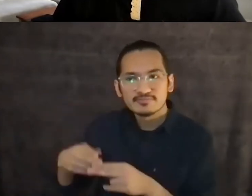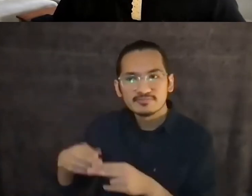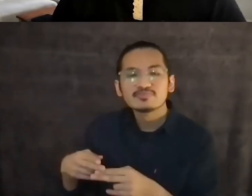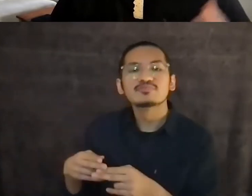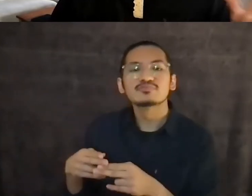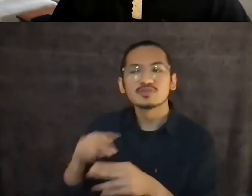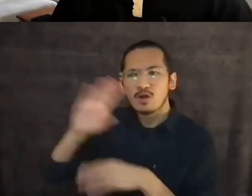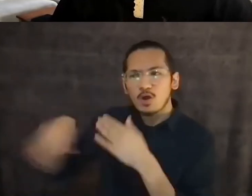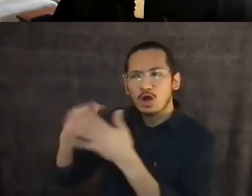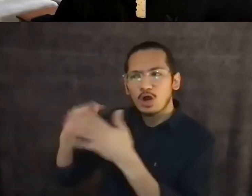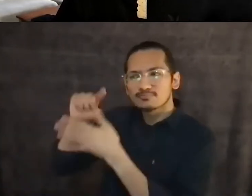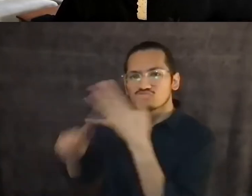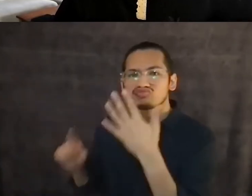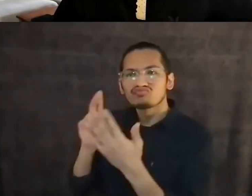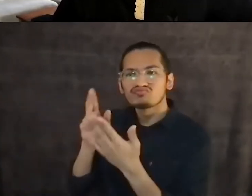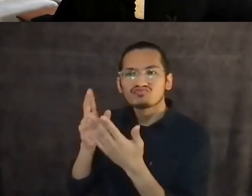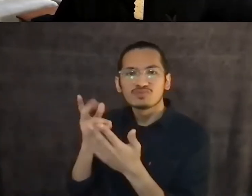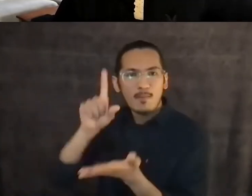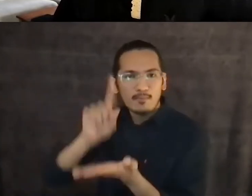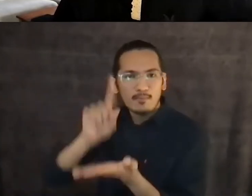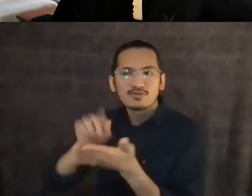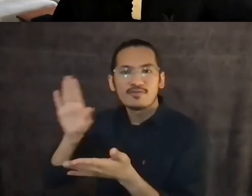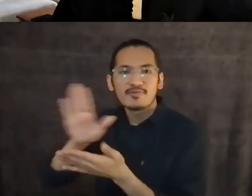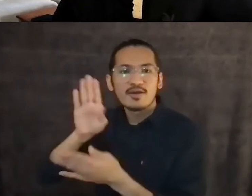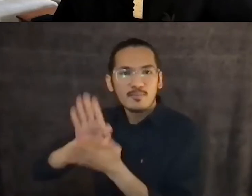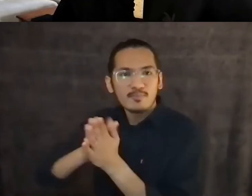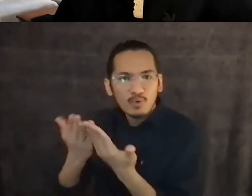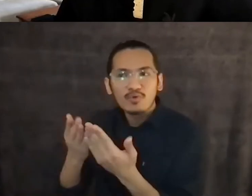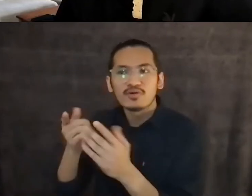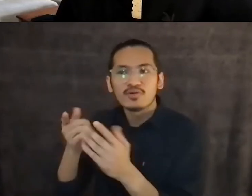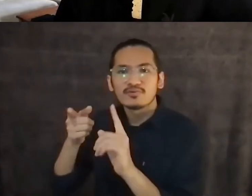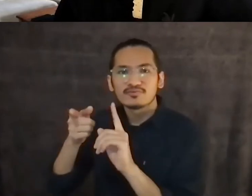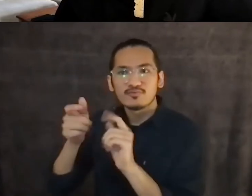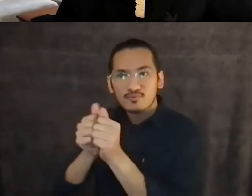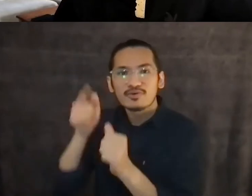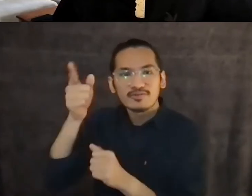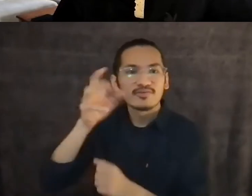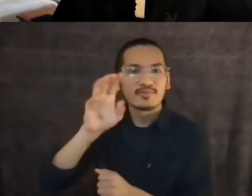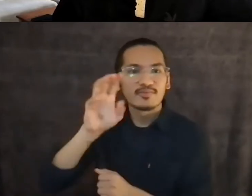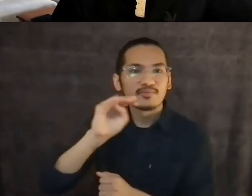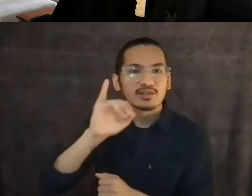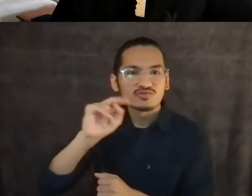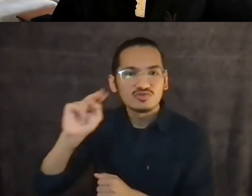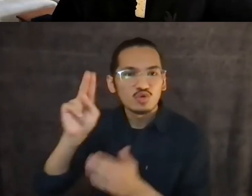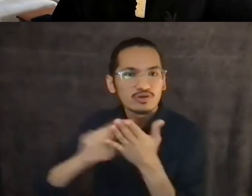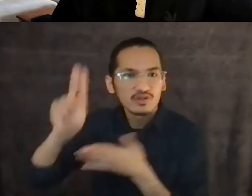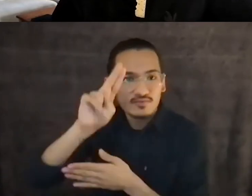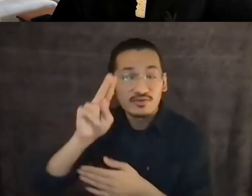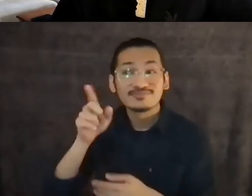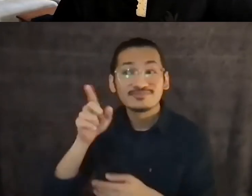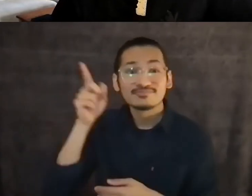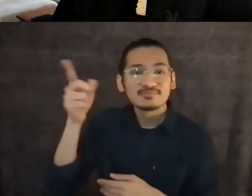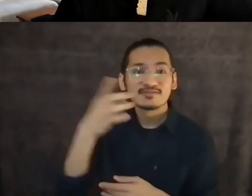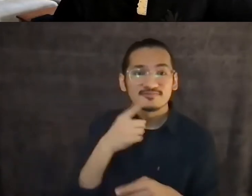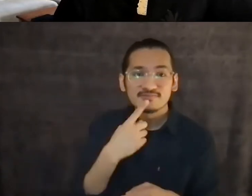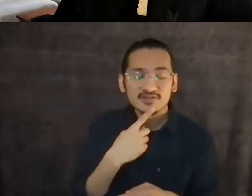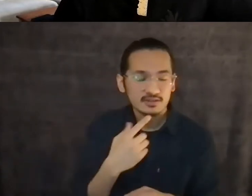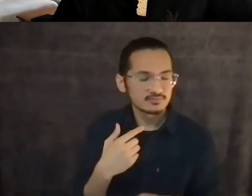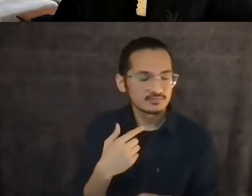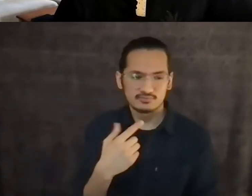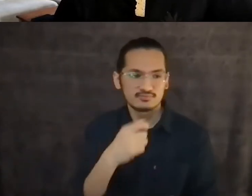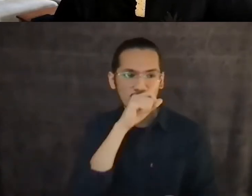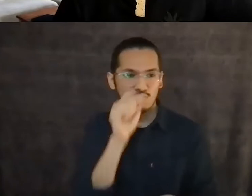didn't really know anything about him. I sent him the manuscript and he said, this is wonderful. Uh, we would love to publish it. Um, and